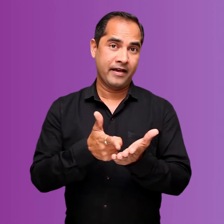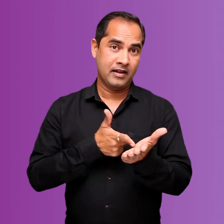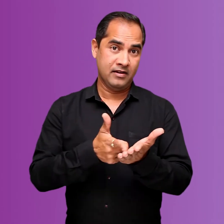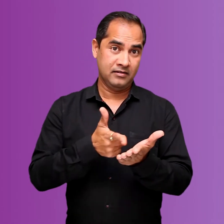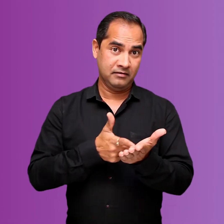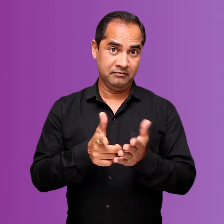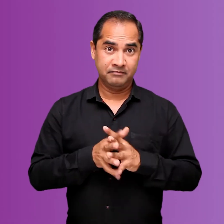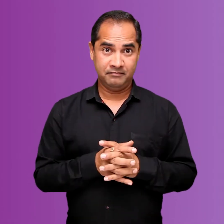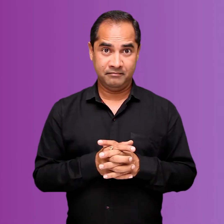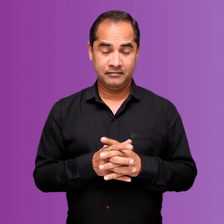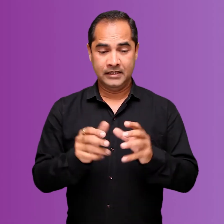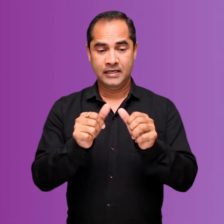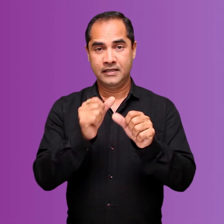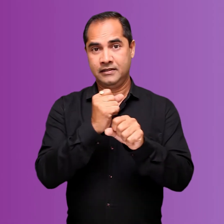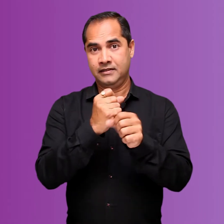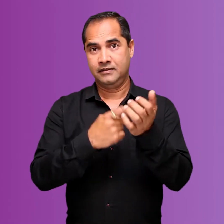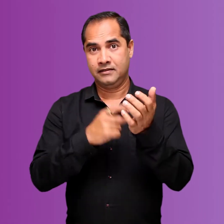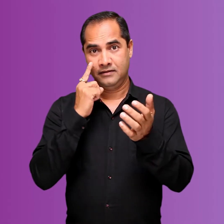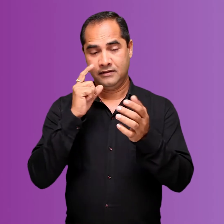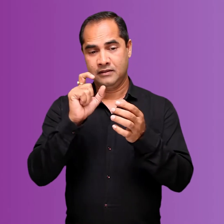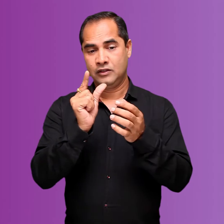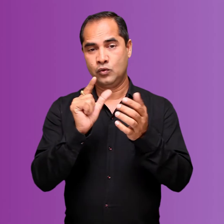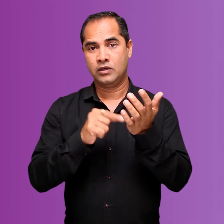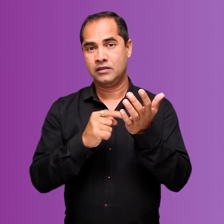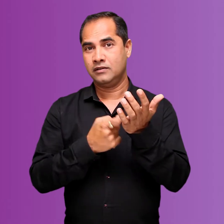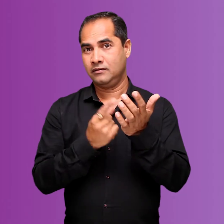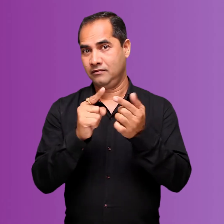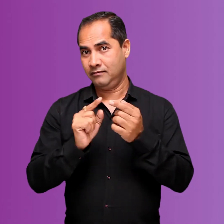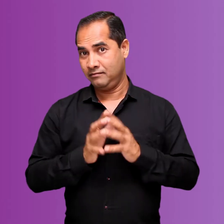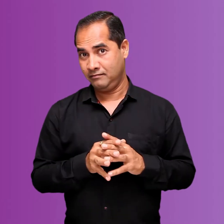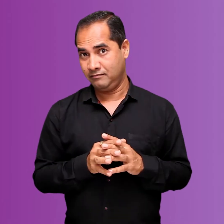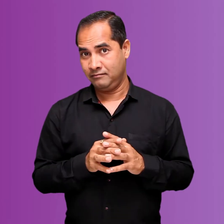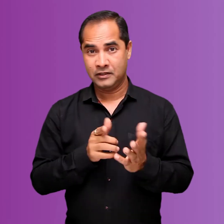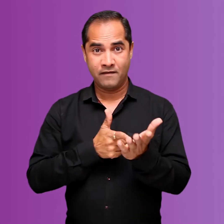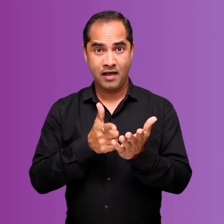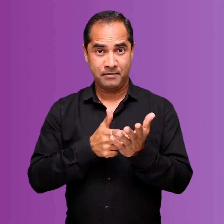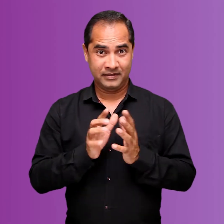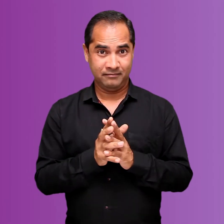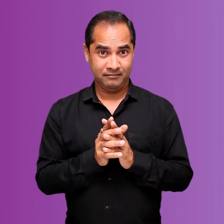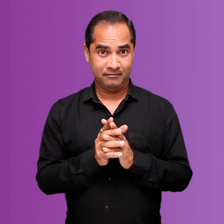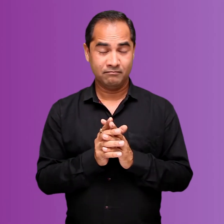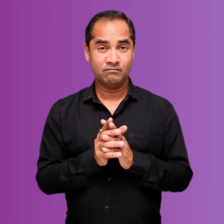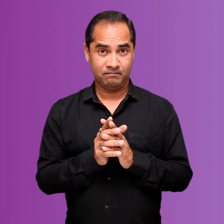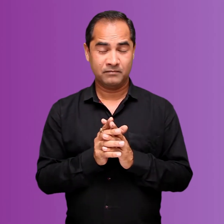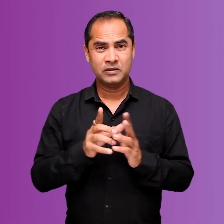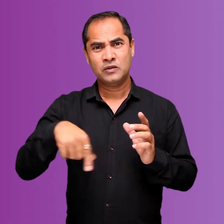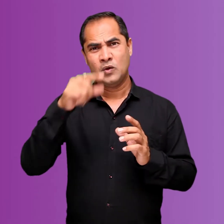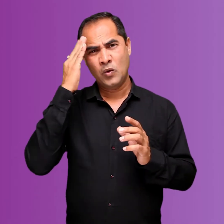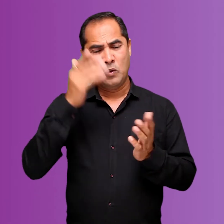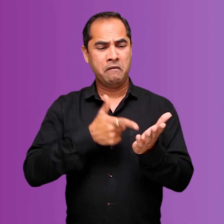Now we will be discussing about agriculture. Let me spell that for you or